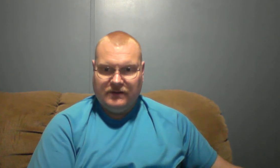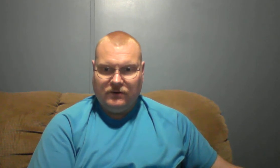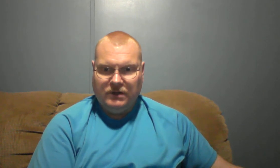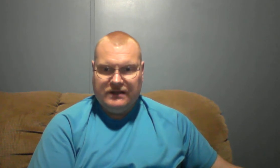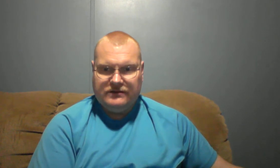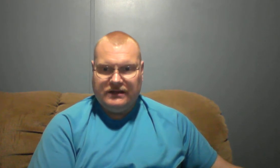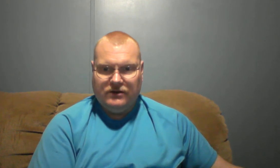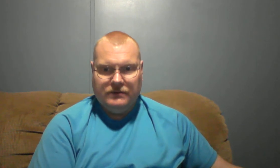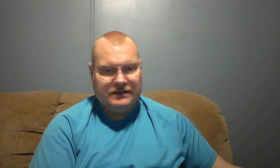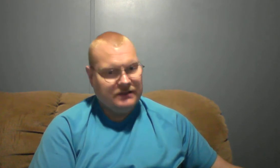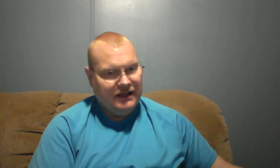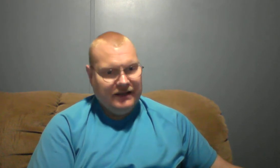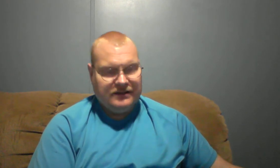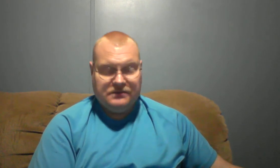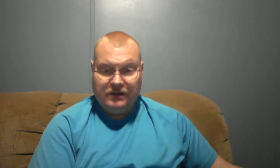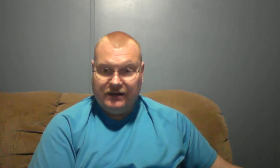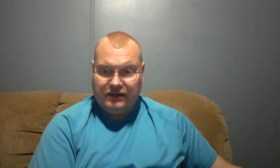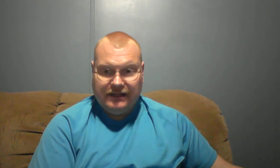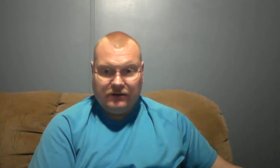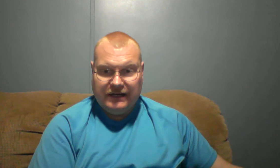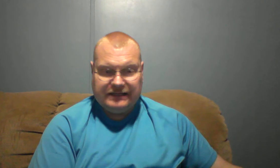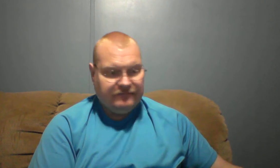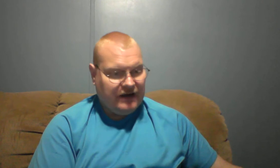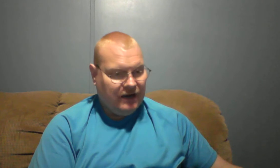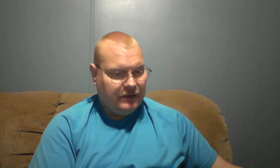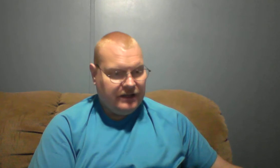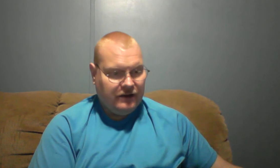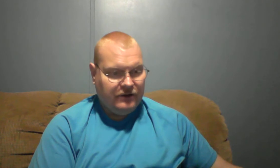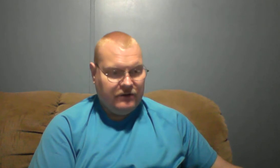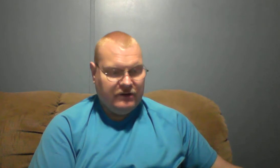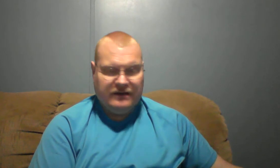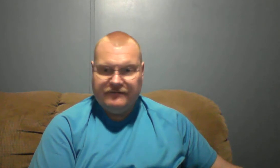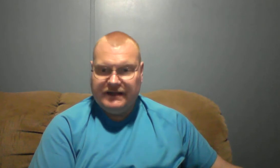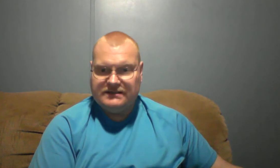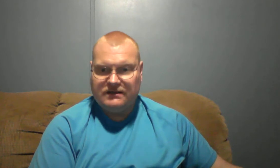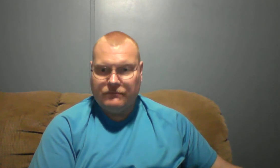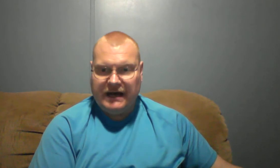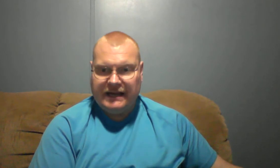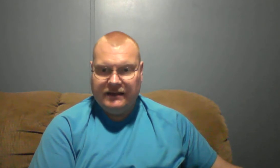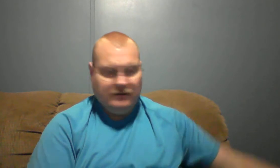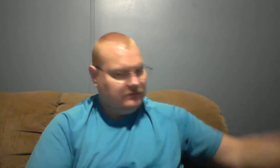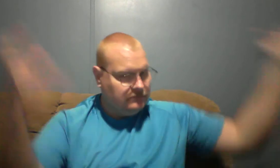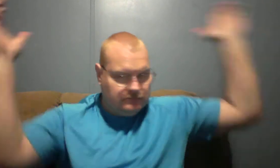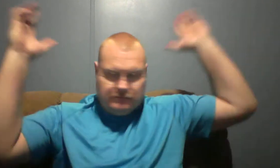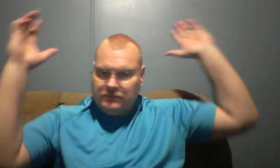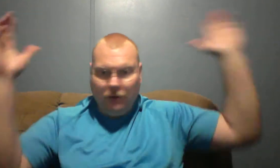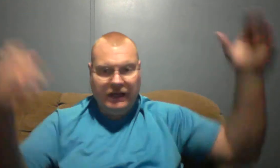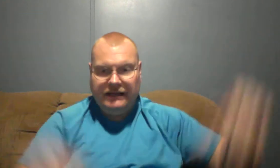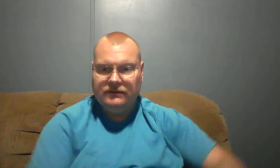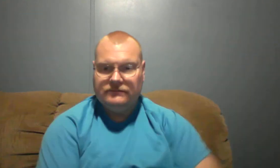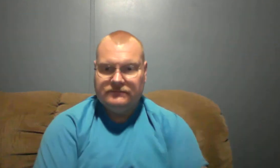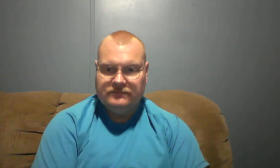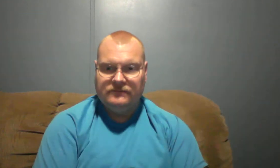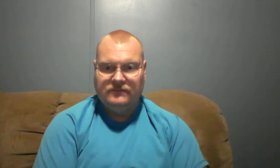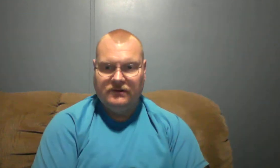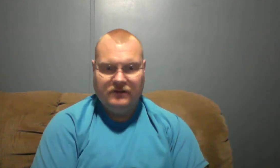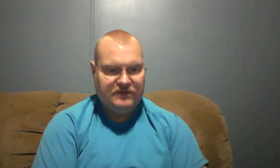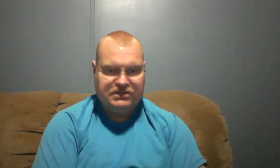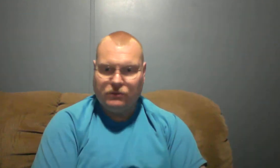Brother, you know, this politically correct environment, you know, you want to offend somebody. Okay. If it's the word